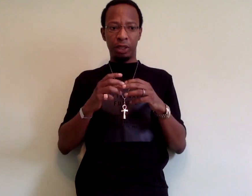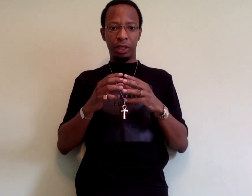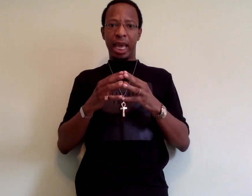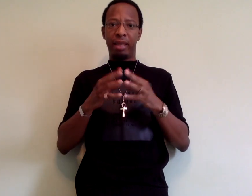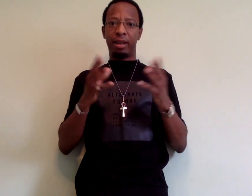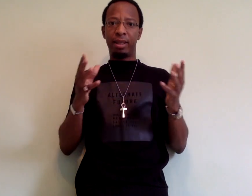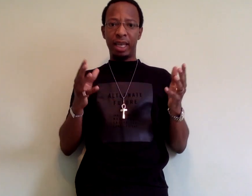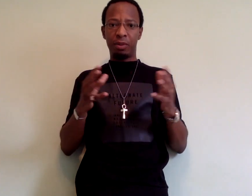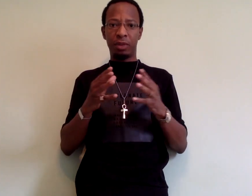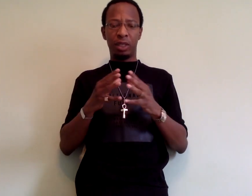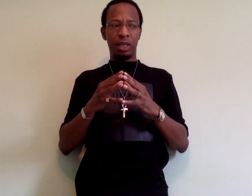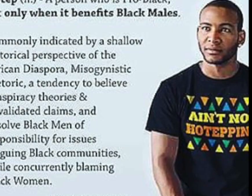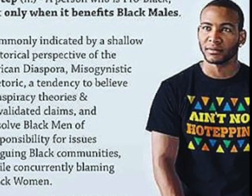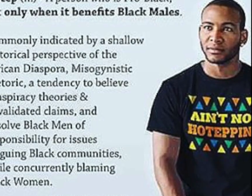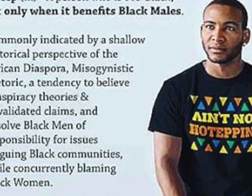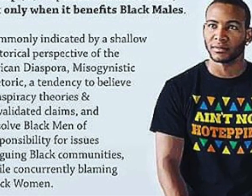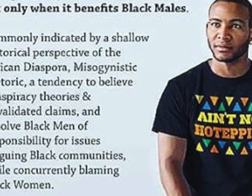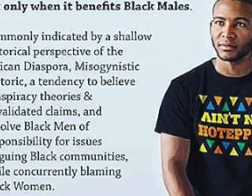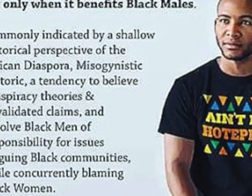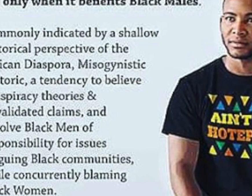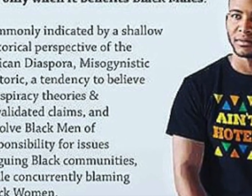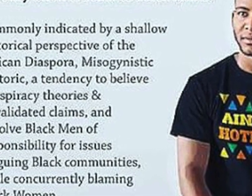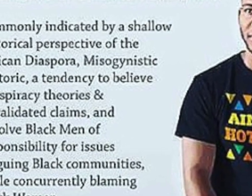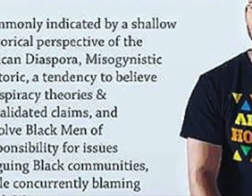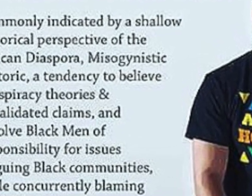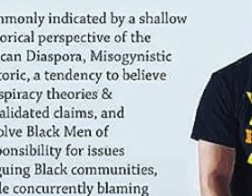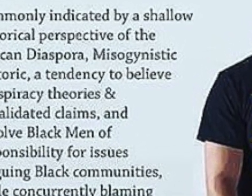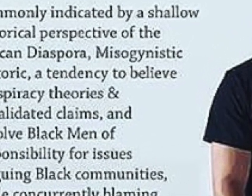and their claims. A lot of the assertions they make turn out to be false.